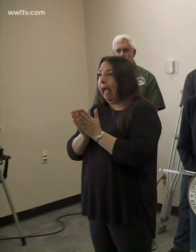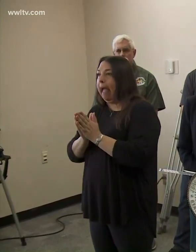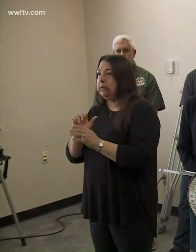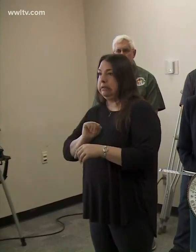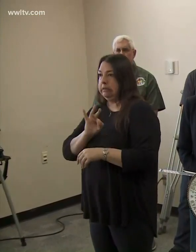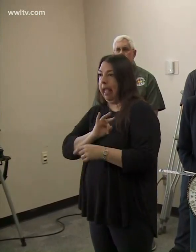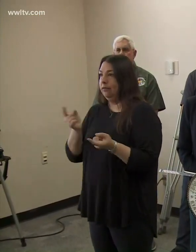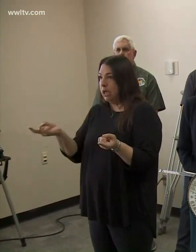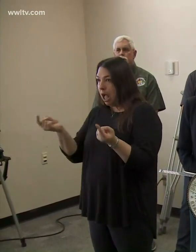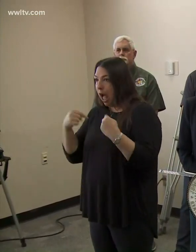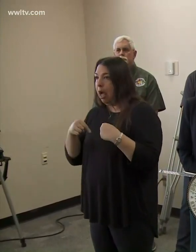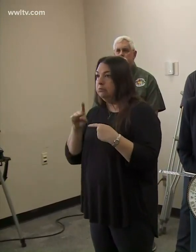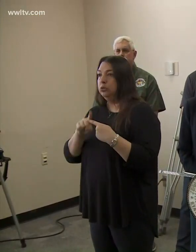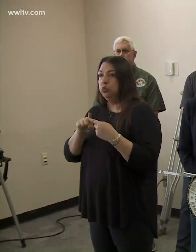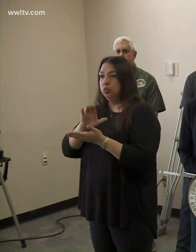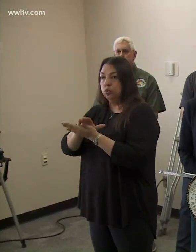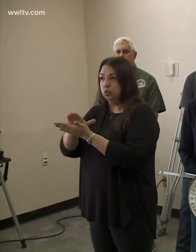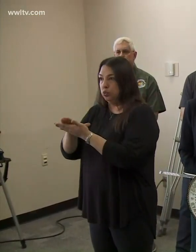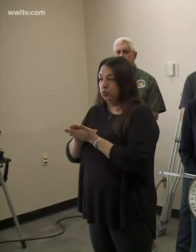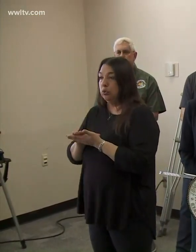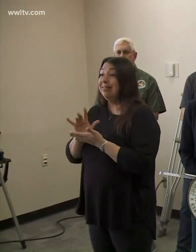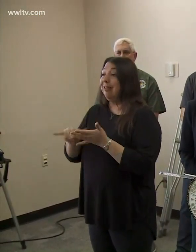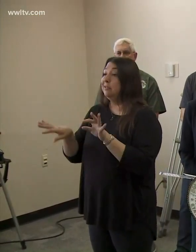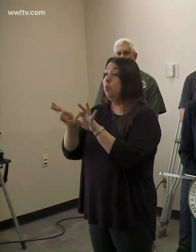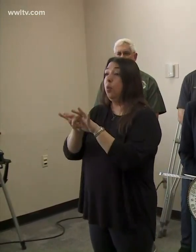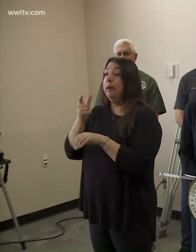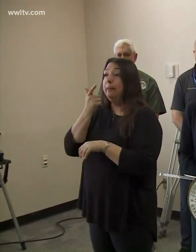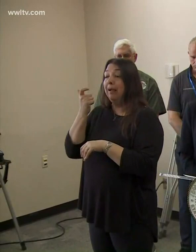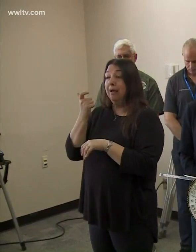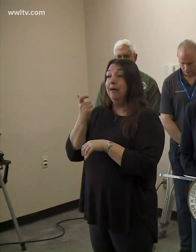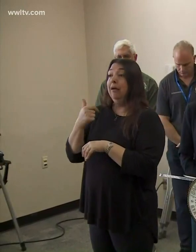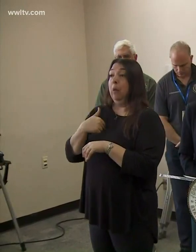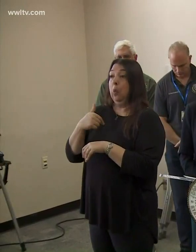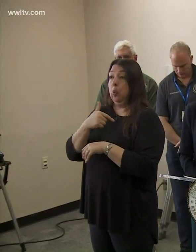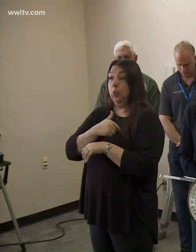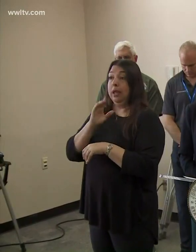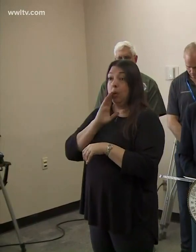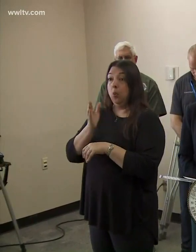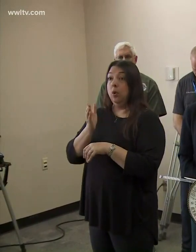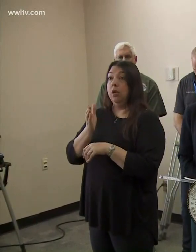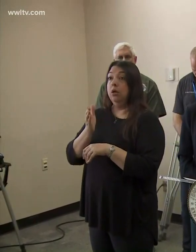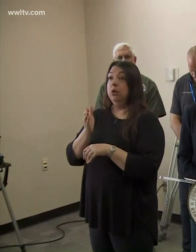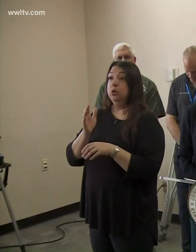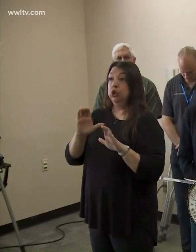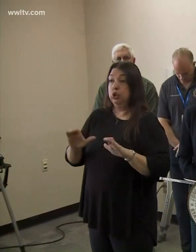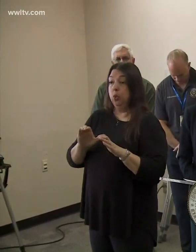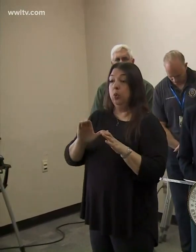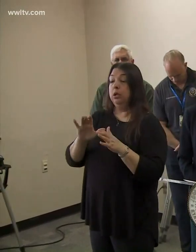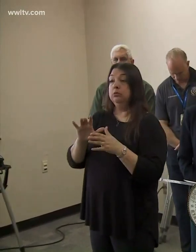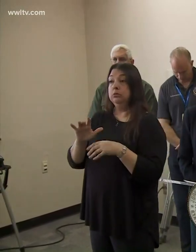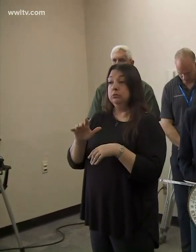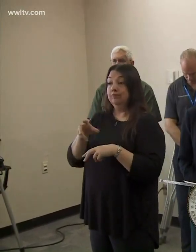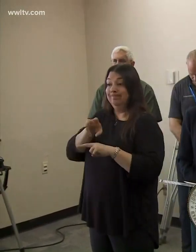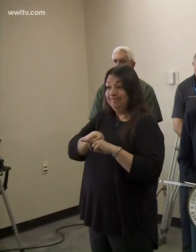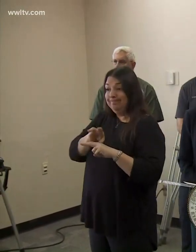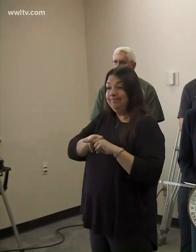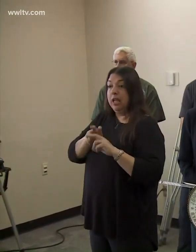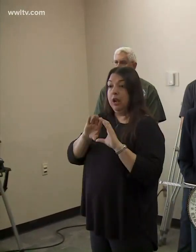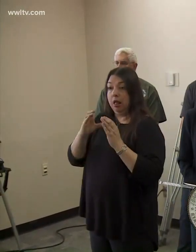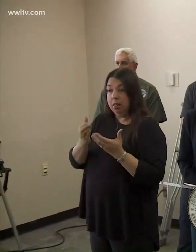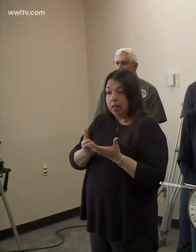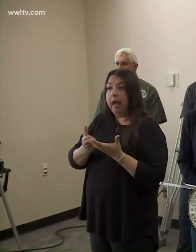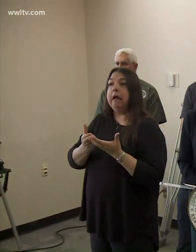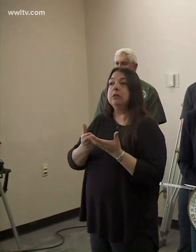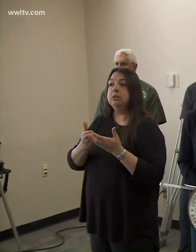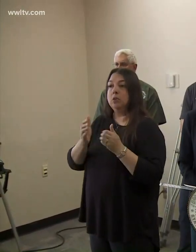into the facility. Uh, that will be important because as I said, we'll be delivering, uh, both online and paper-based instruction to students